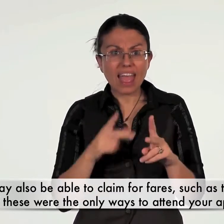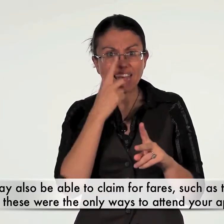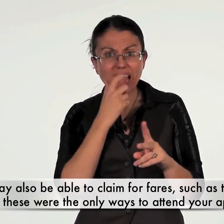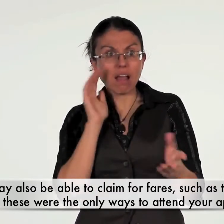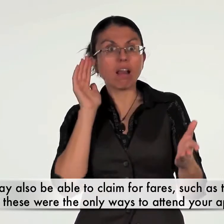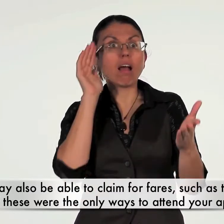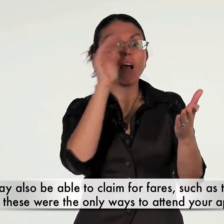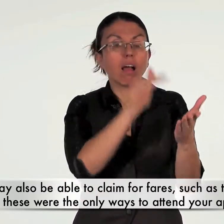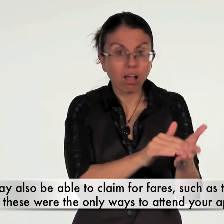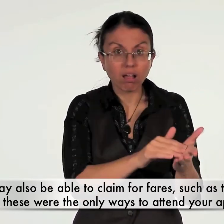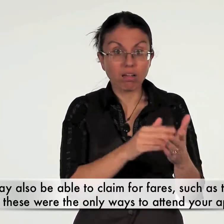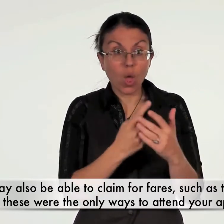to attend your appointment